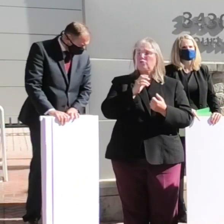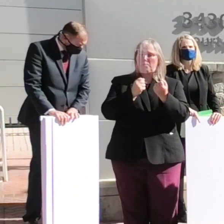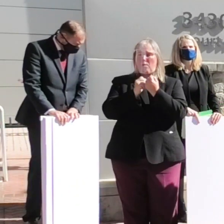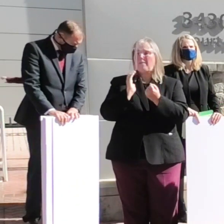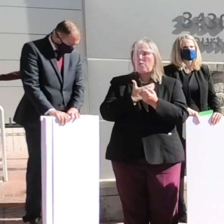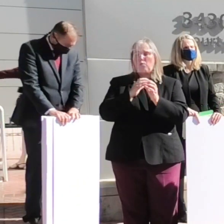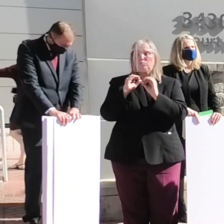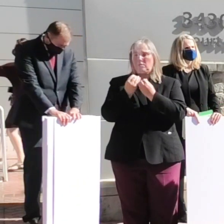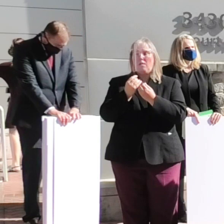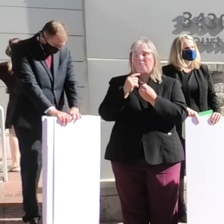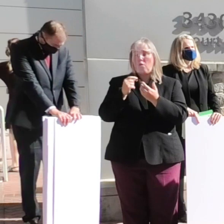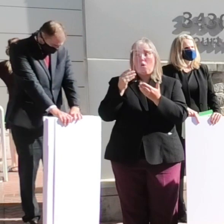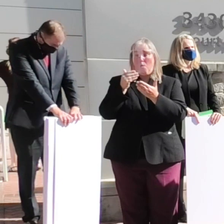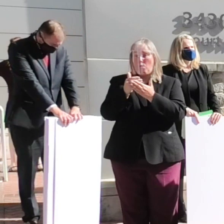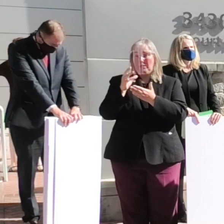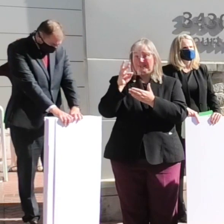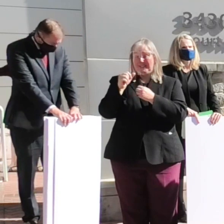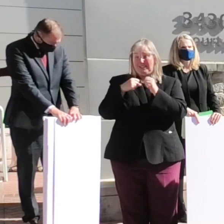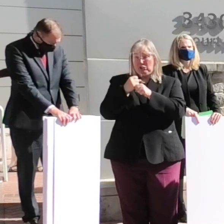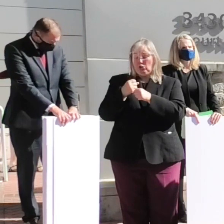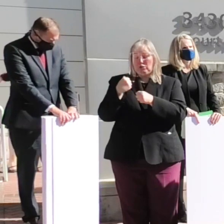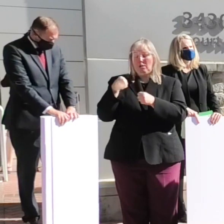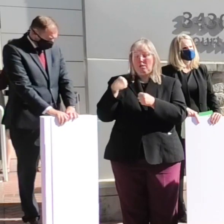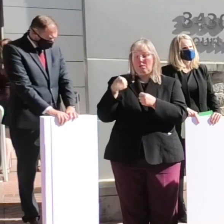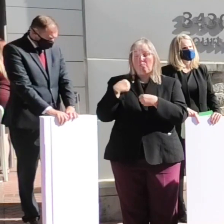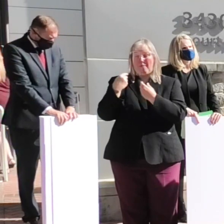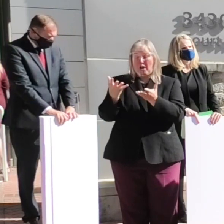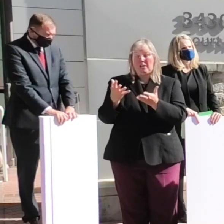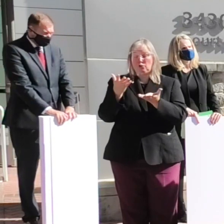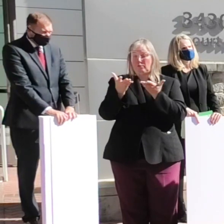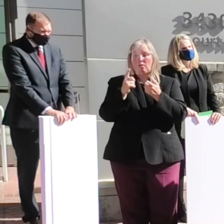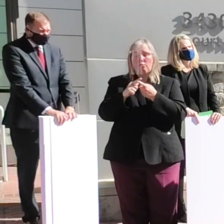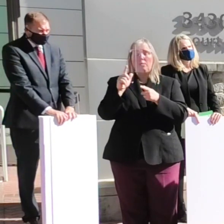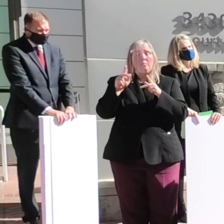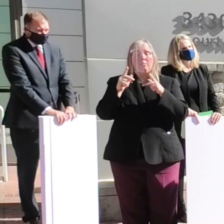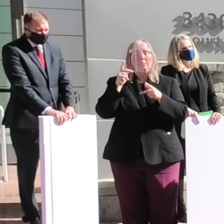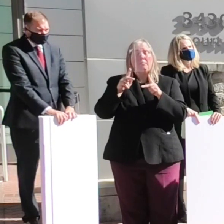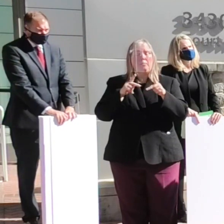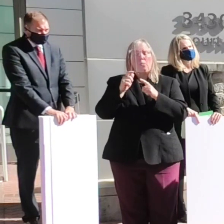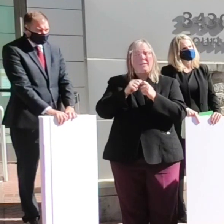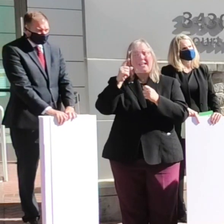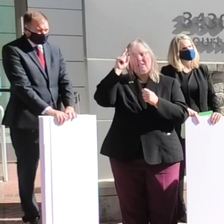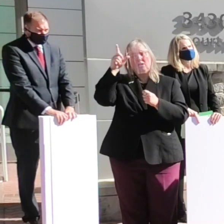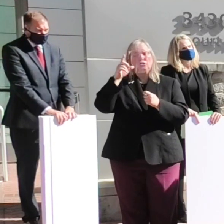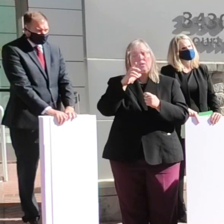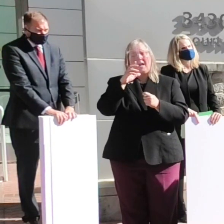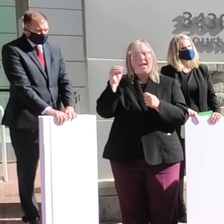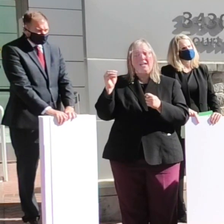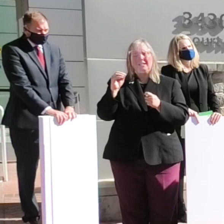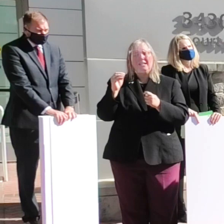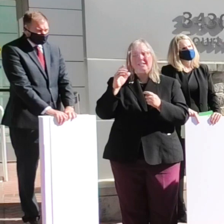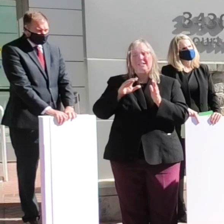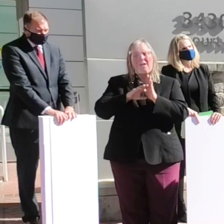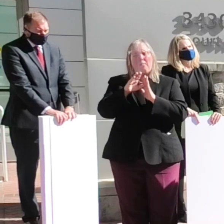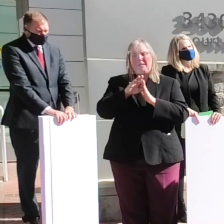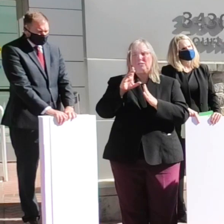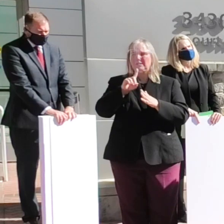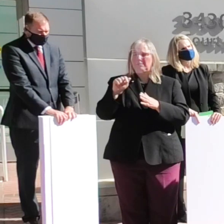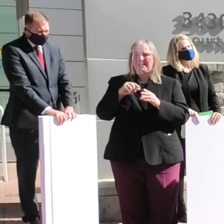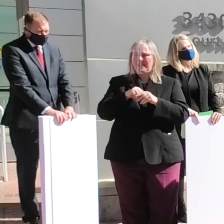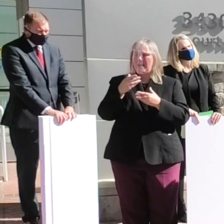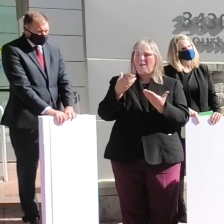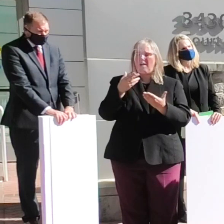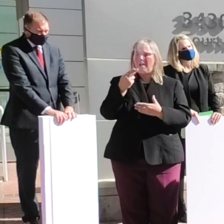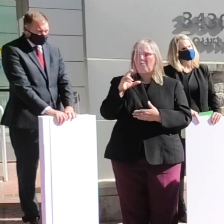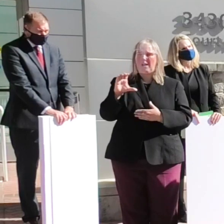the eve of 60 years of providing services for people with intellectual and developmental disabilities in Howard County. And as we all know, these past